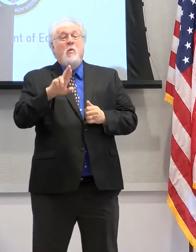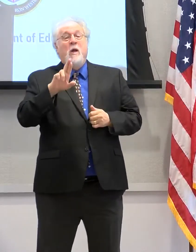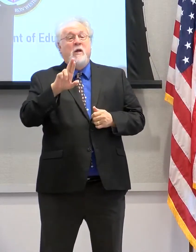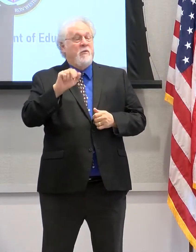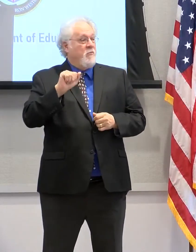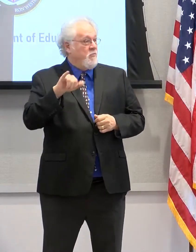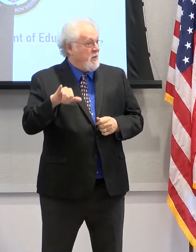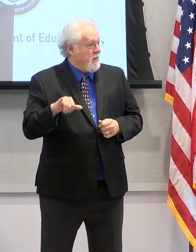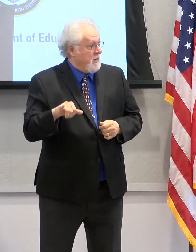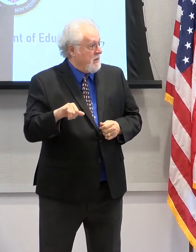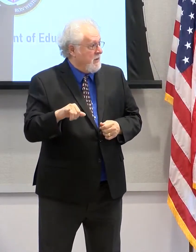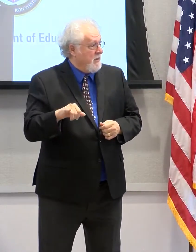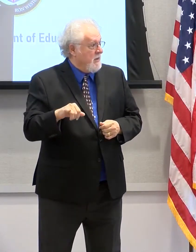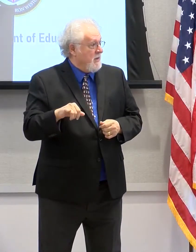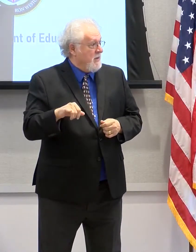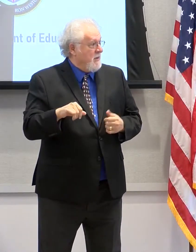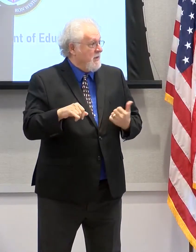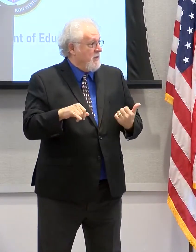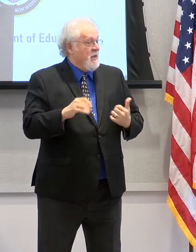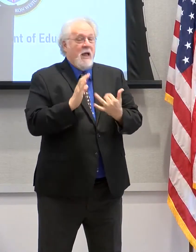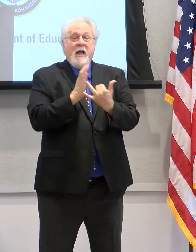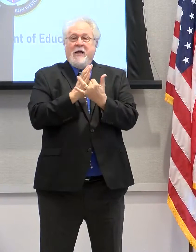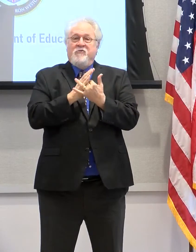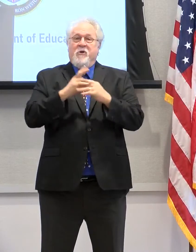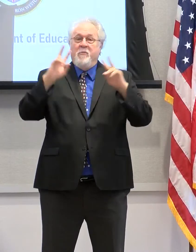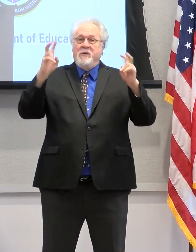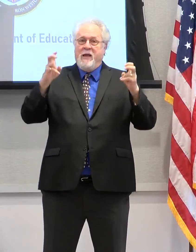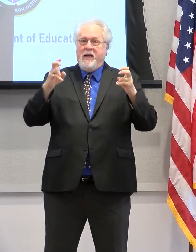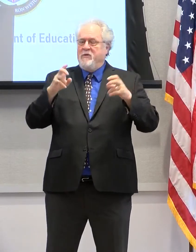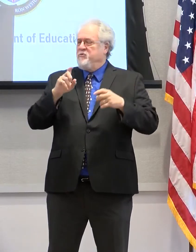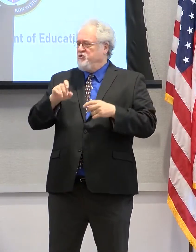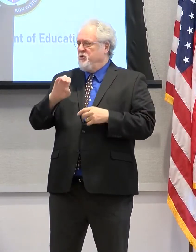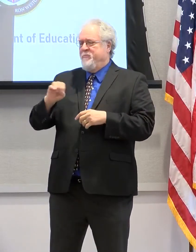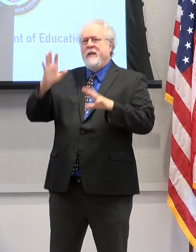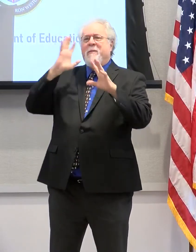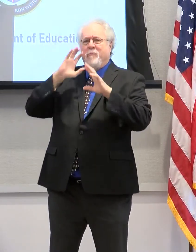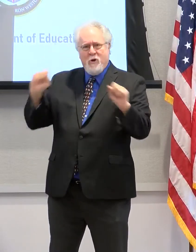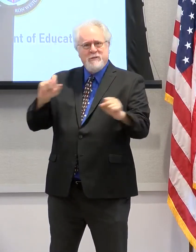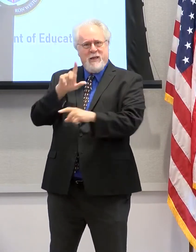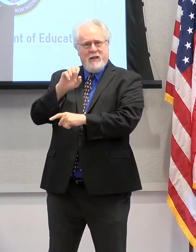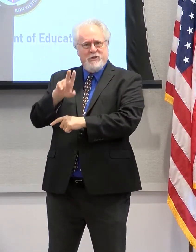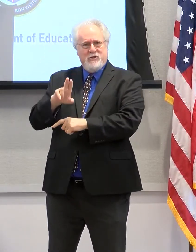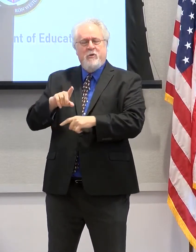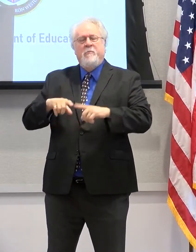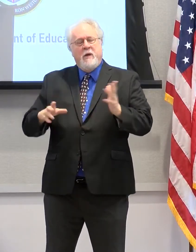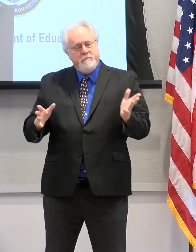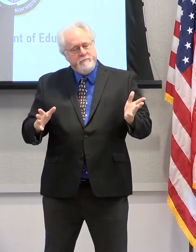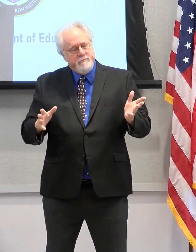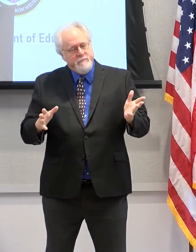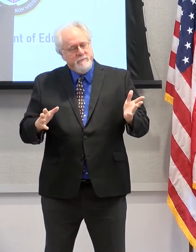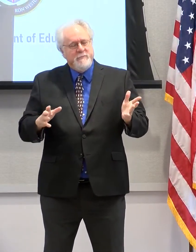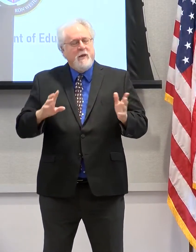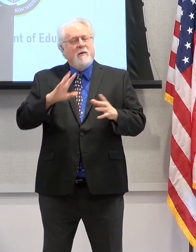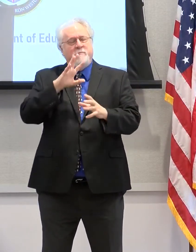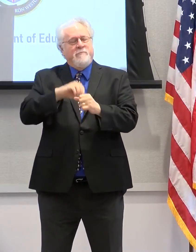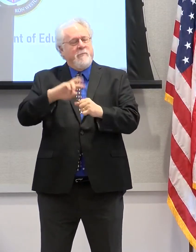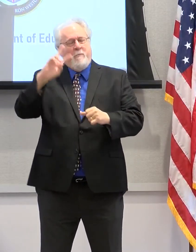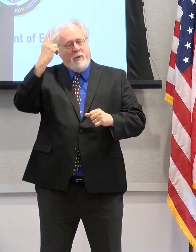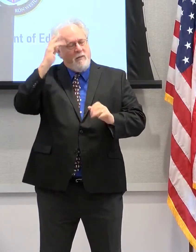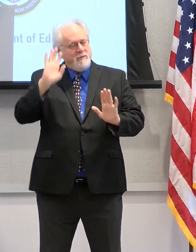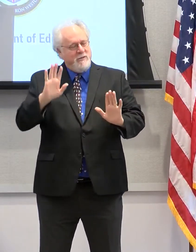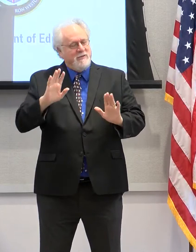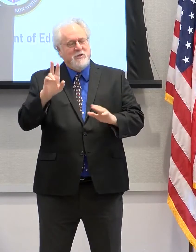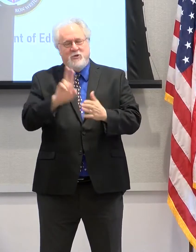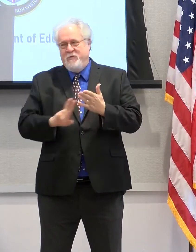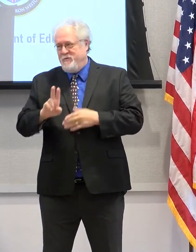tag of Tom should be President Tom Gallagher of LSU University. But I'm not going to dare get into politics of the